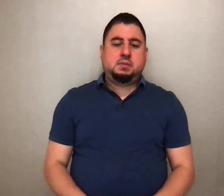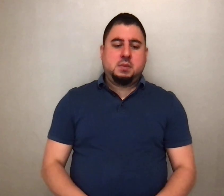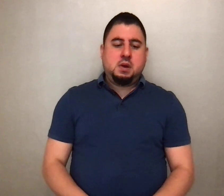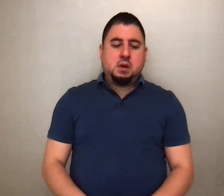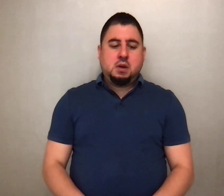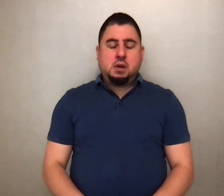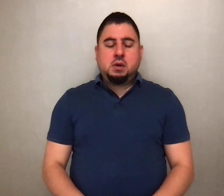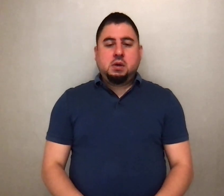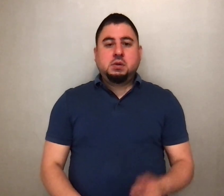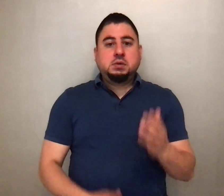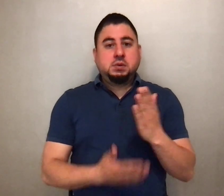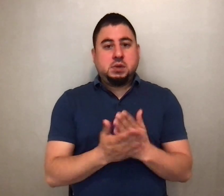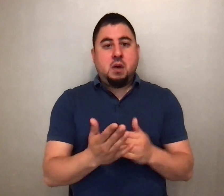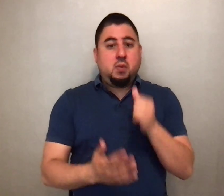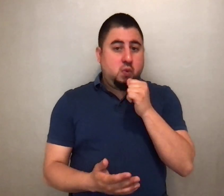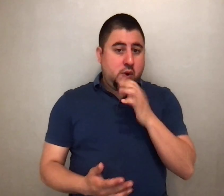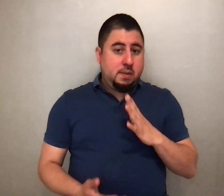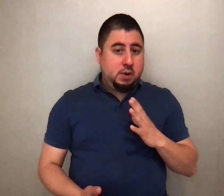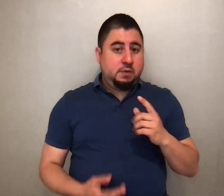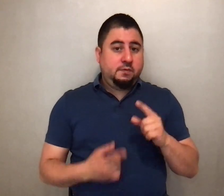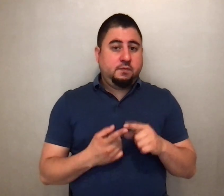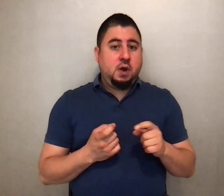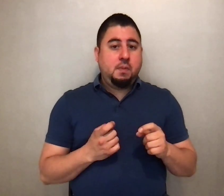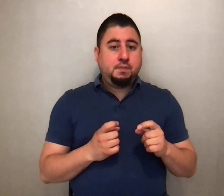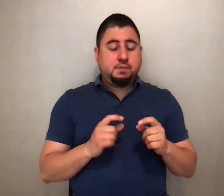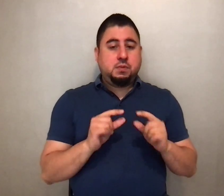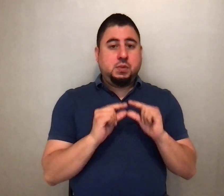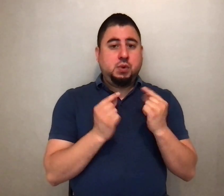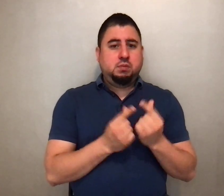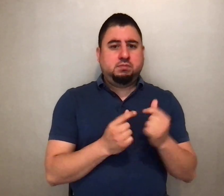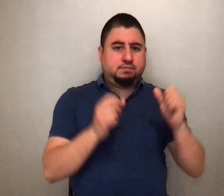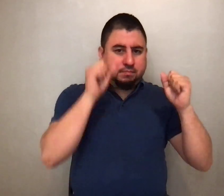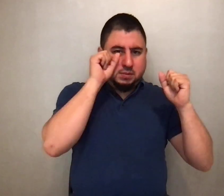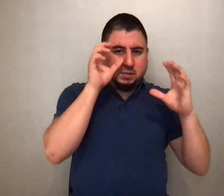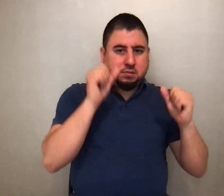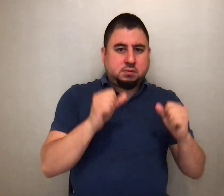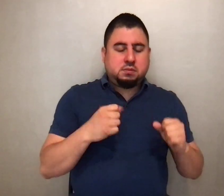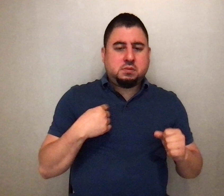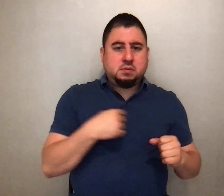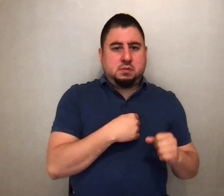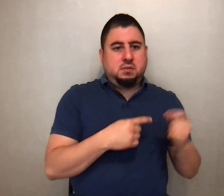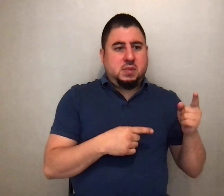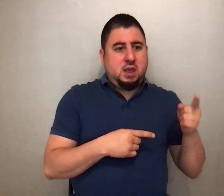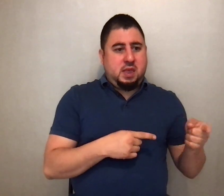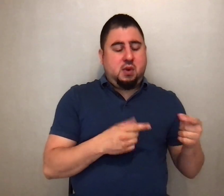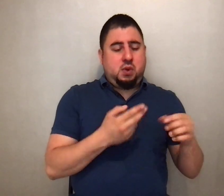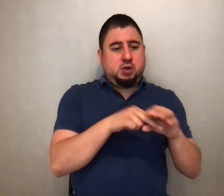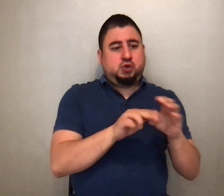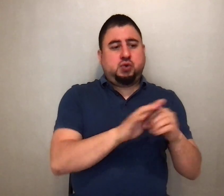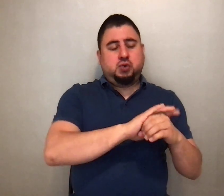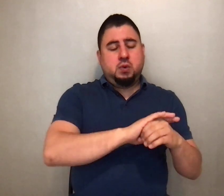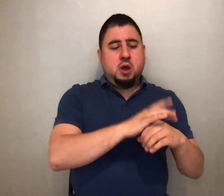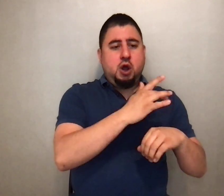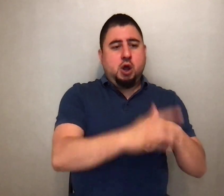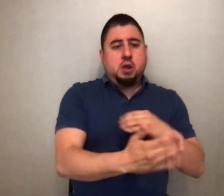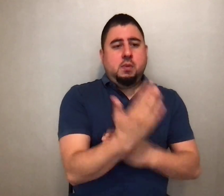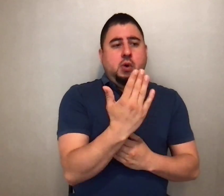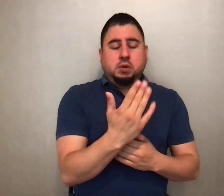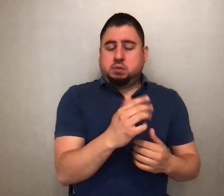women from our group, however, have astounded us. They were at the tomb early in the morning and did not find